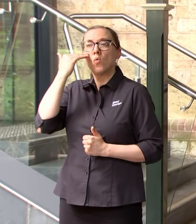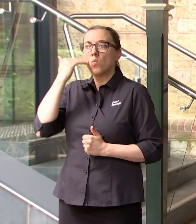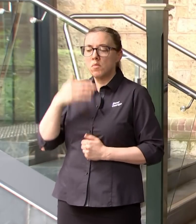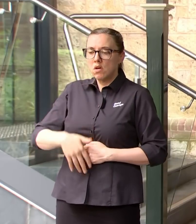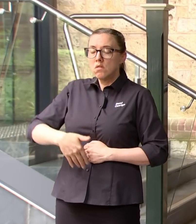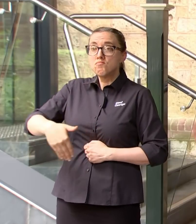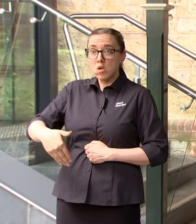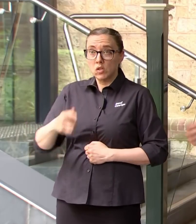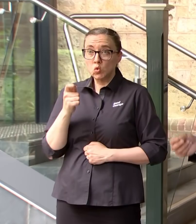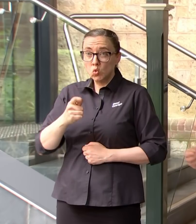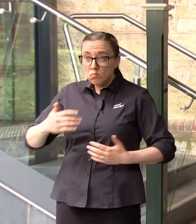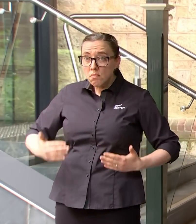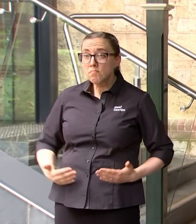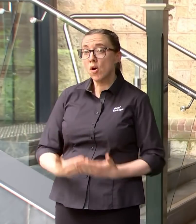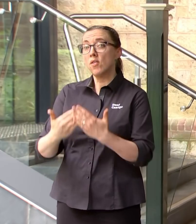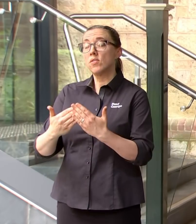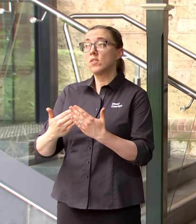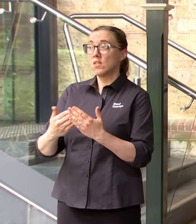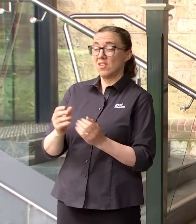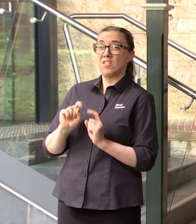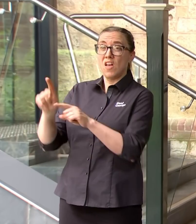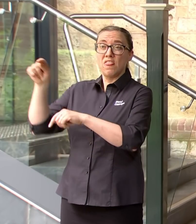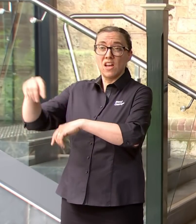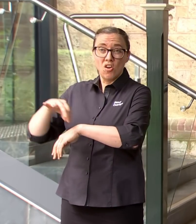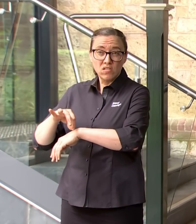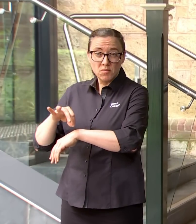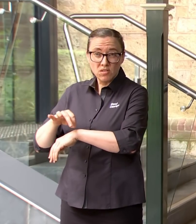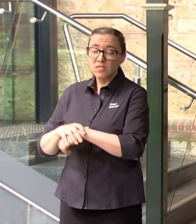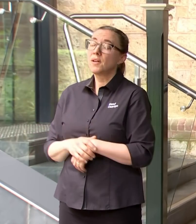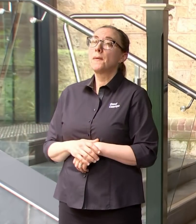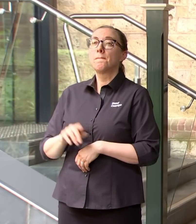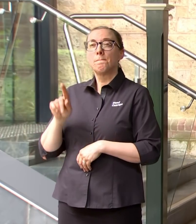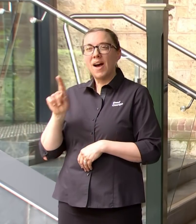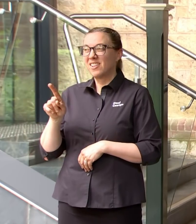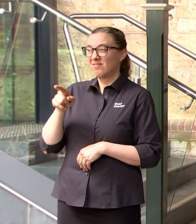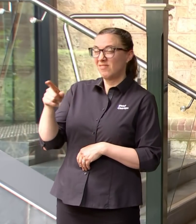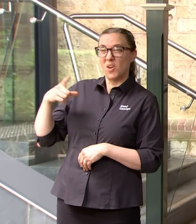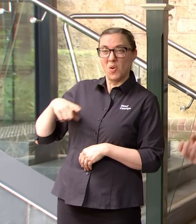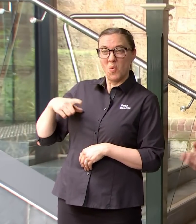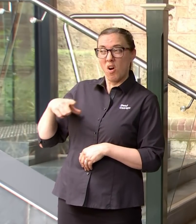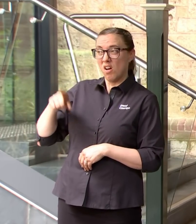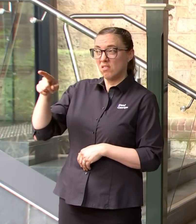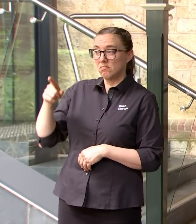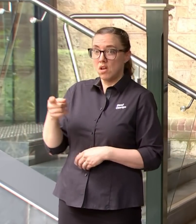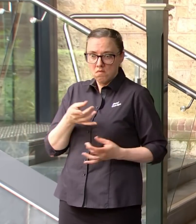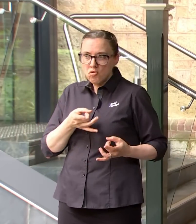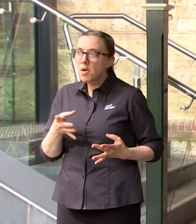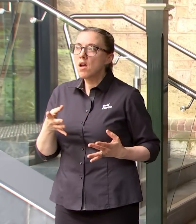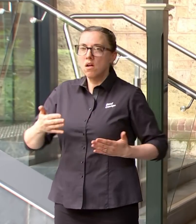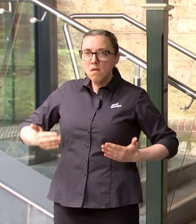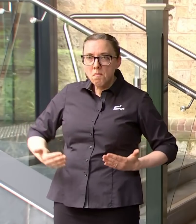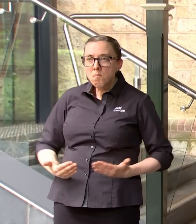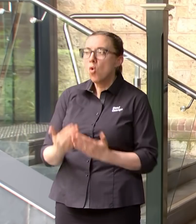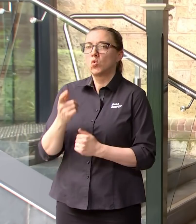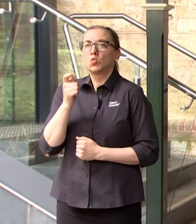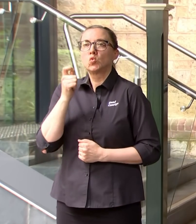positive. So again they're not there because they are COVID positive they're there to give birth but they happen to be COVID positive as well but we've